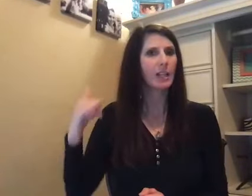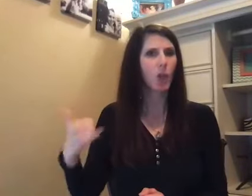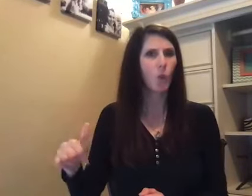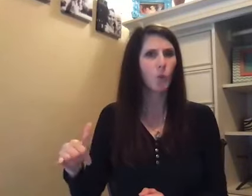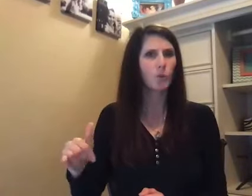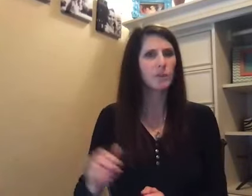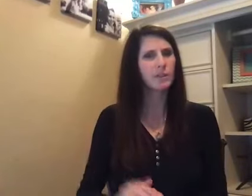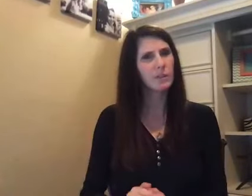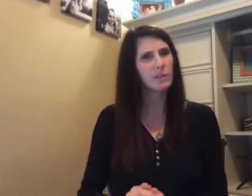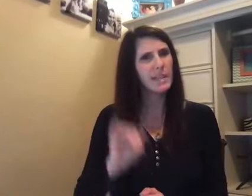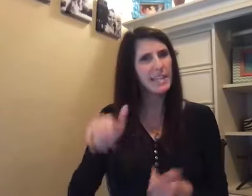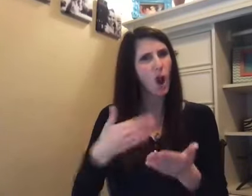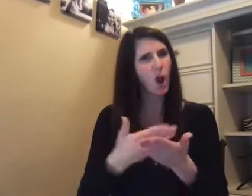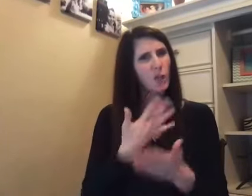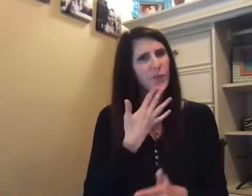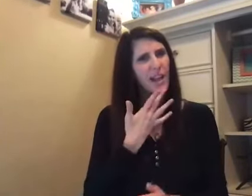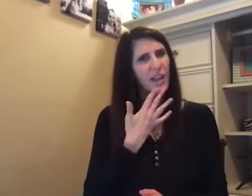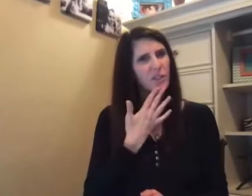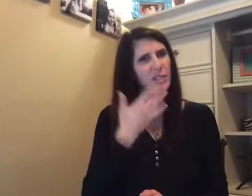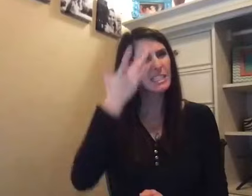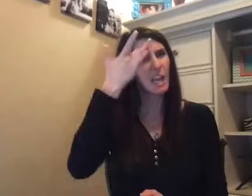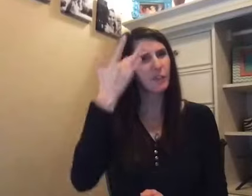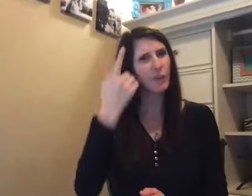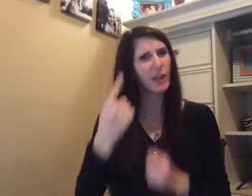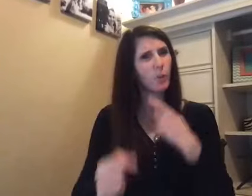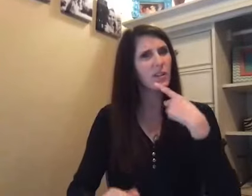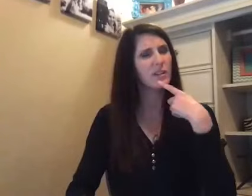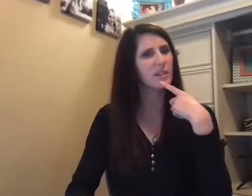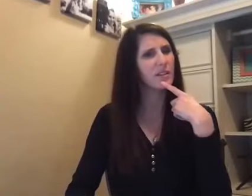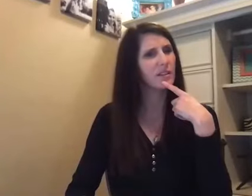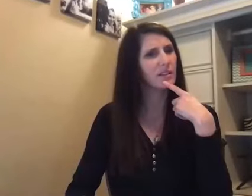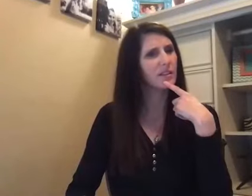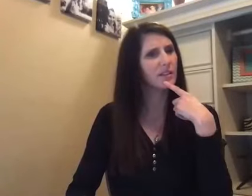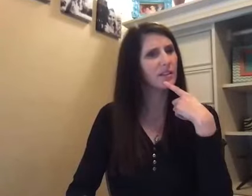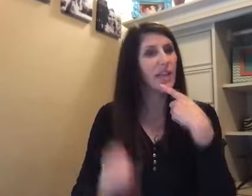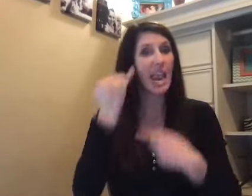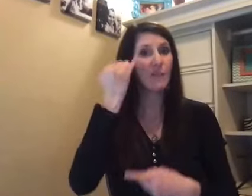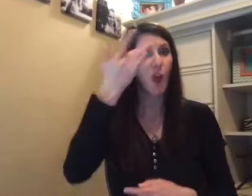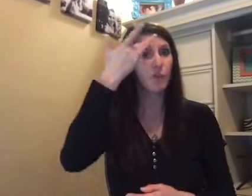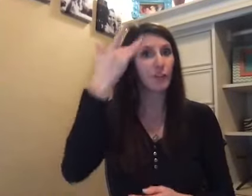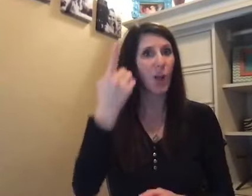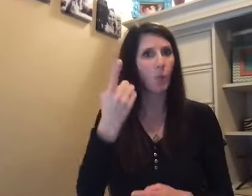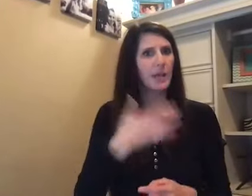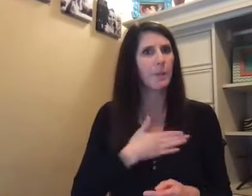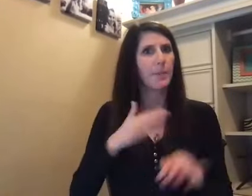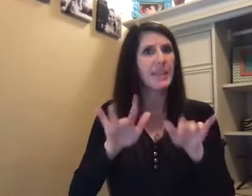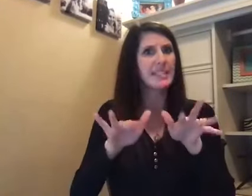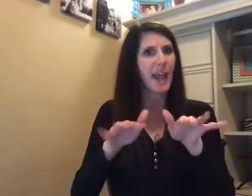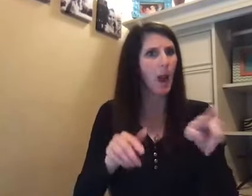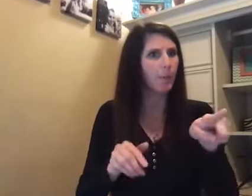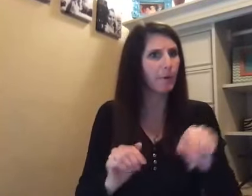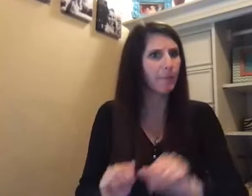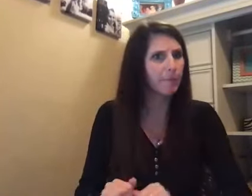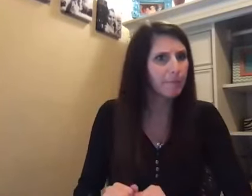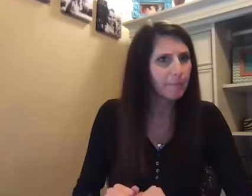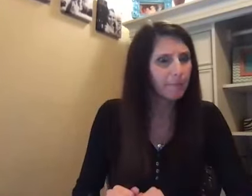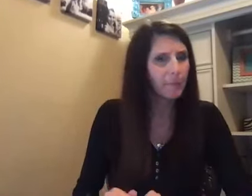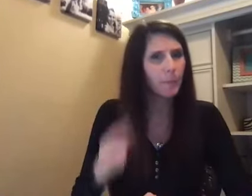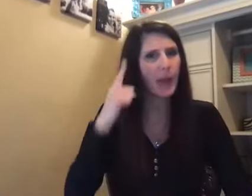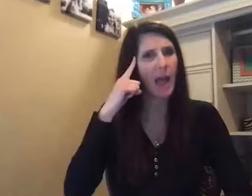gold. Is there all of the colors. See I forgot one. If I forgot one. Please tell. But I